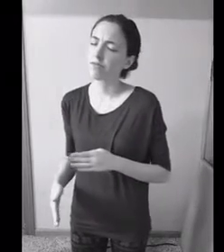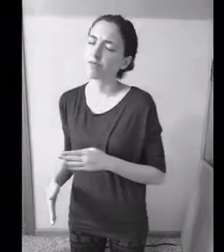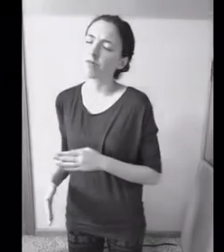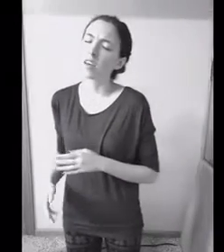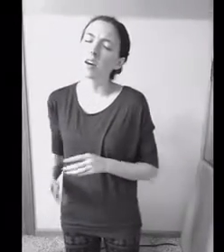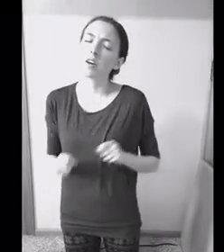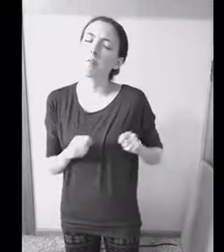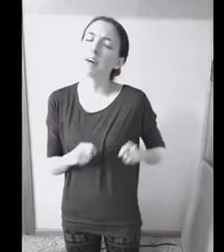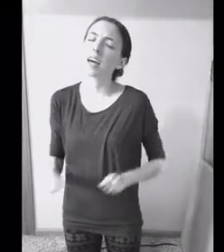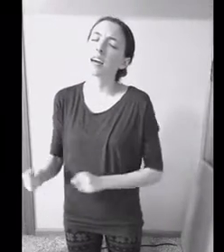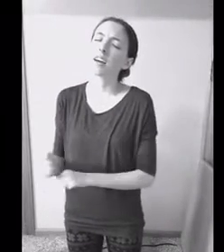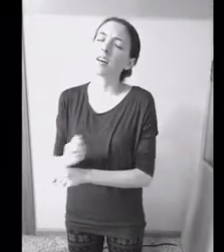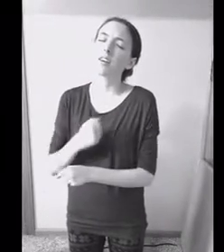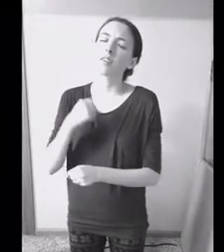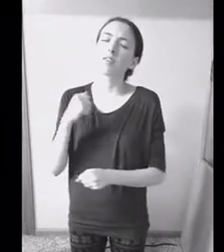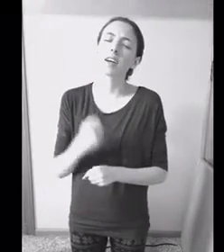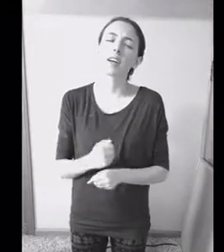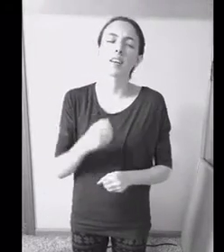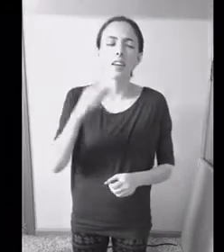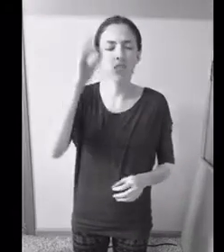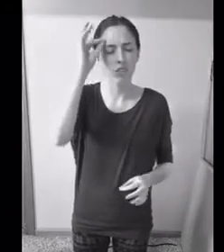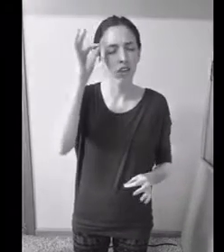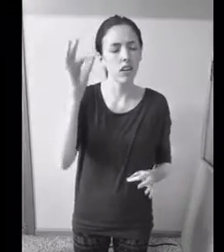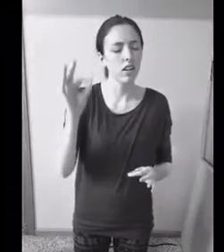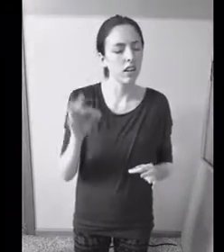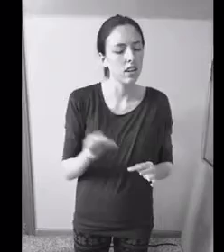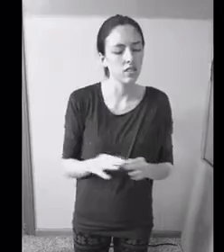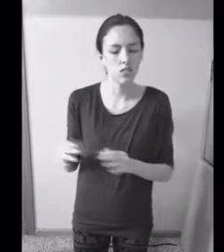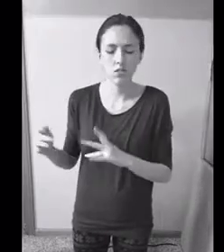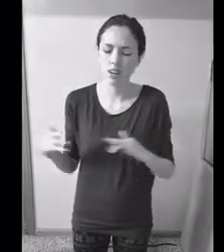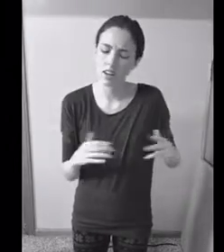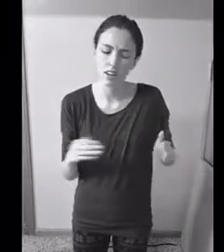Trying to make it on faith in a struggle against the wind